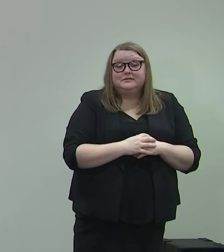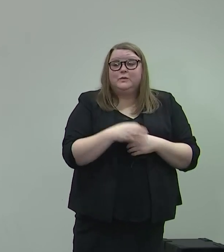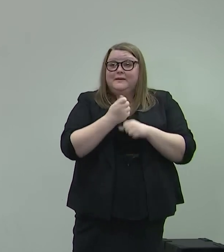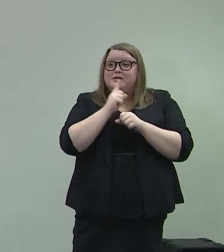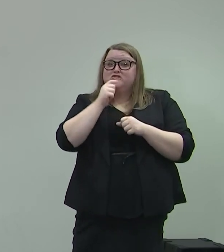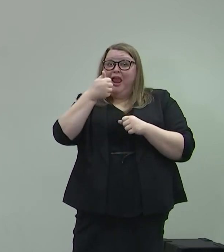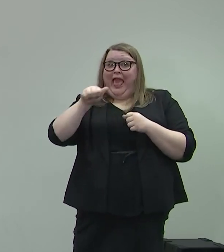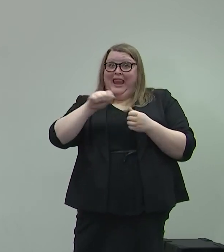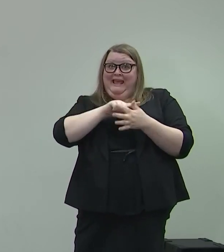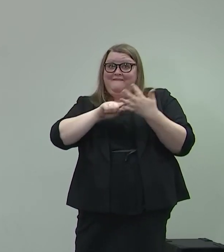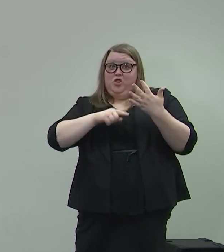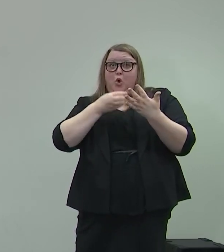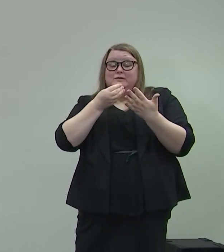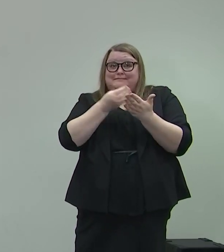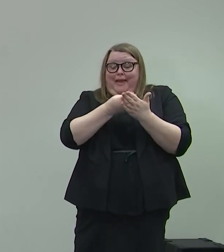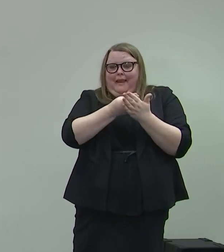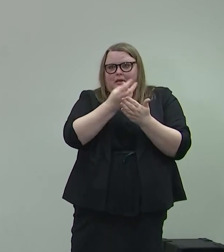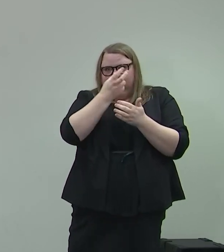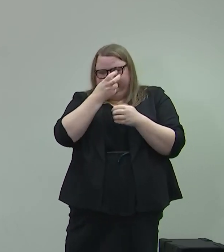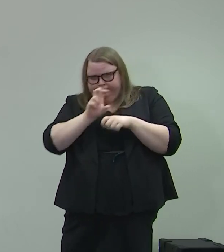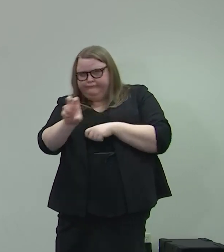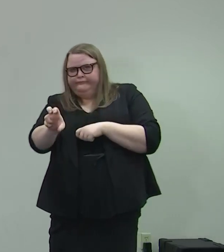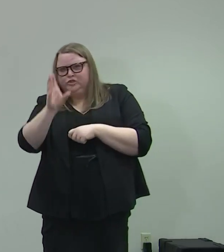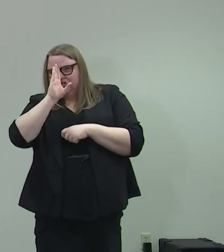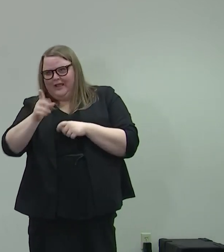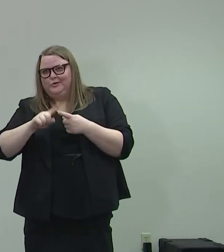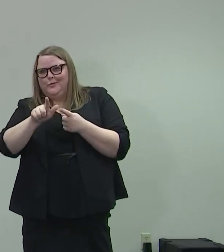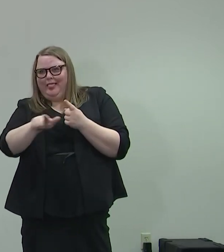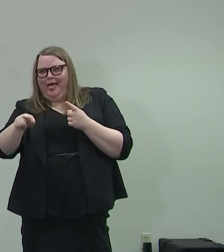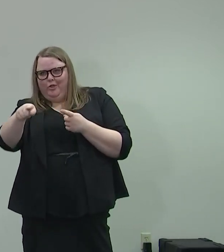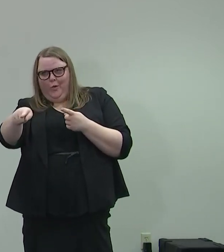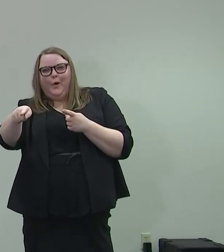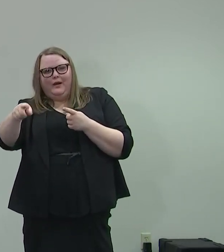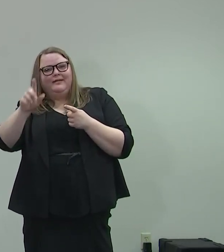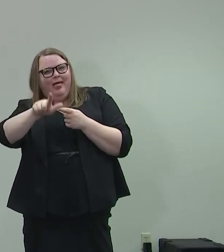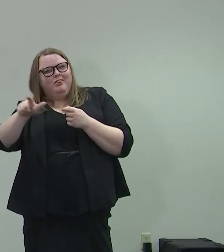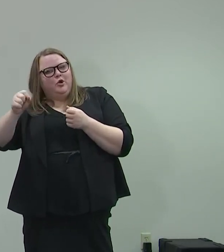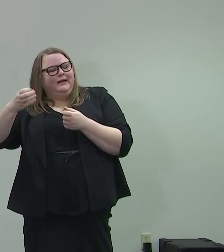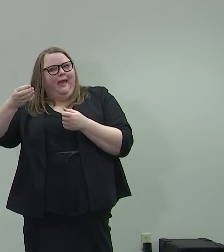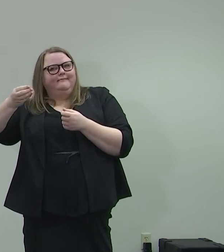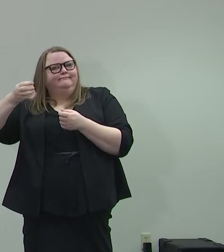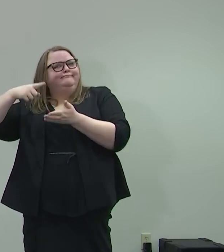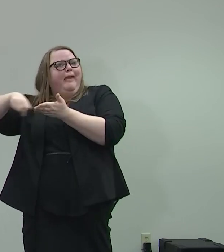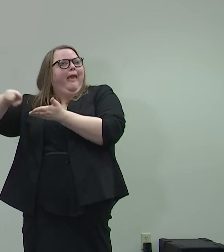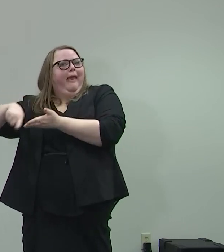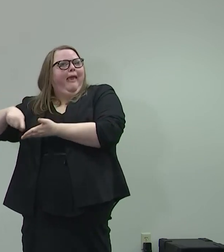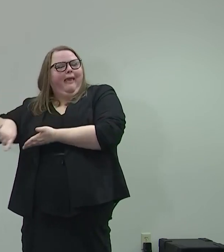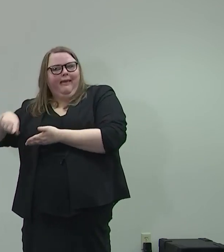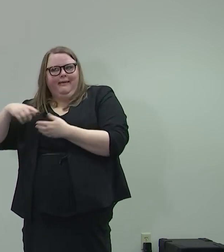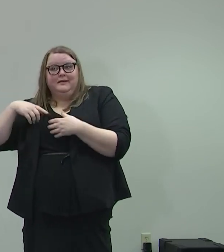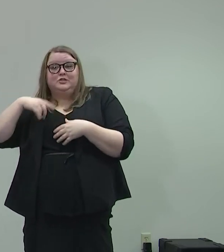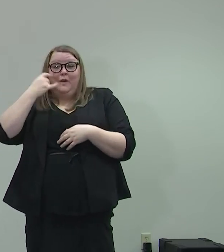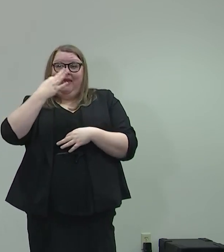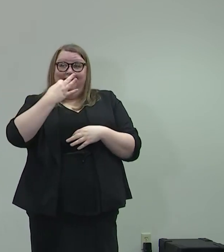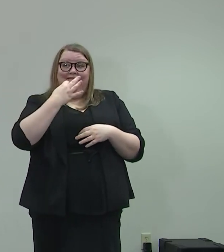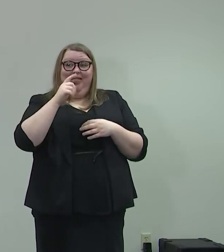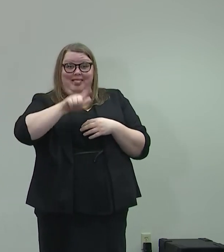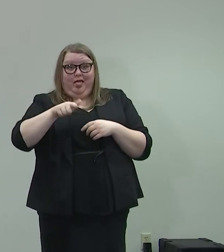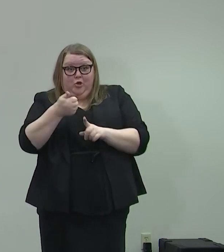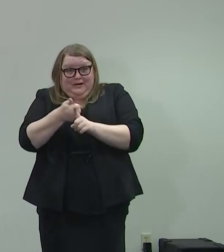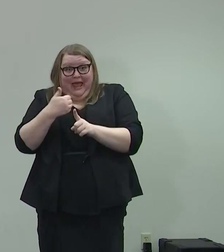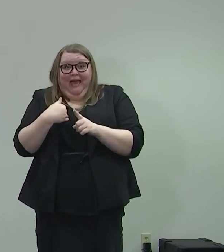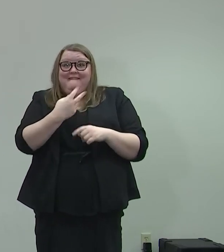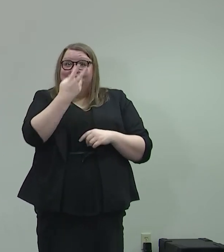those resources go directly to the landlord so that the landlord can make the payment. If a landlord has five tenants, for example, that aren't paying,